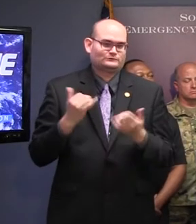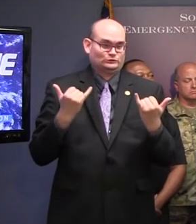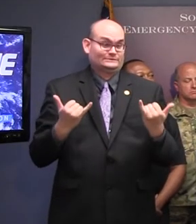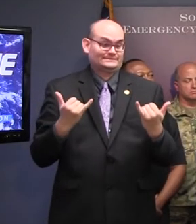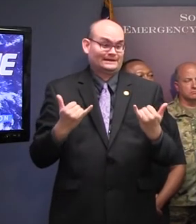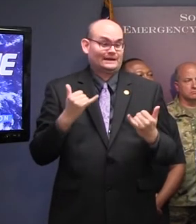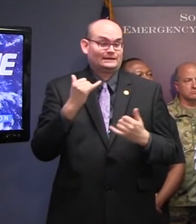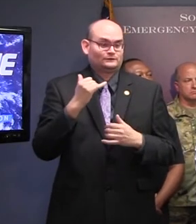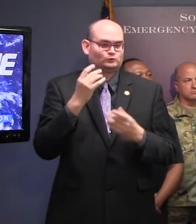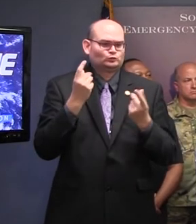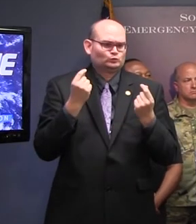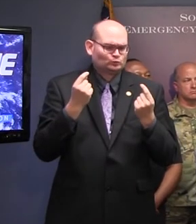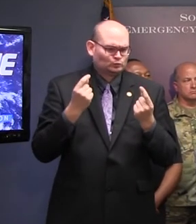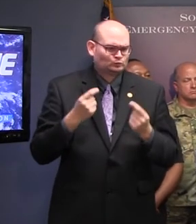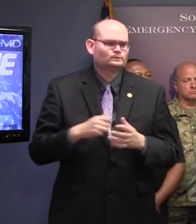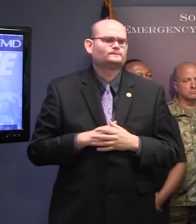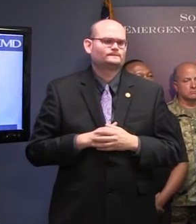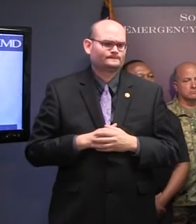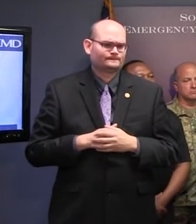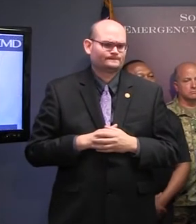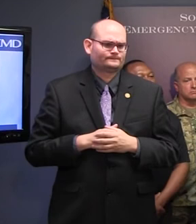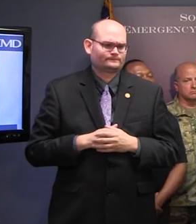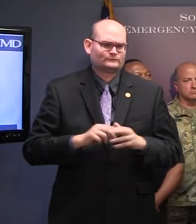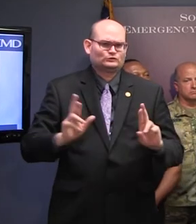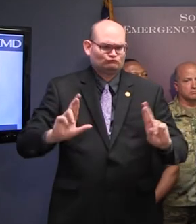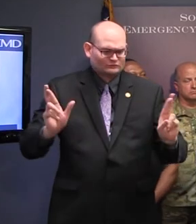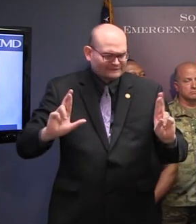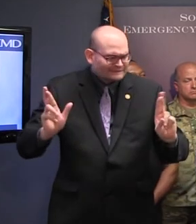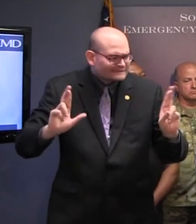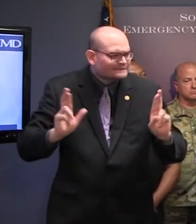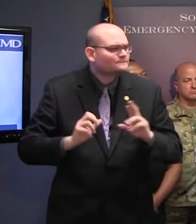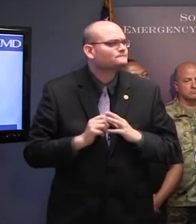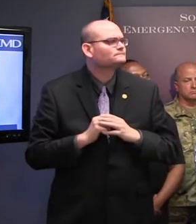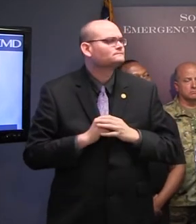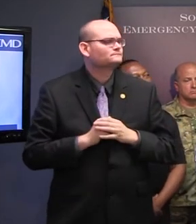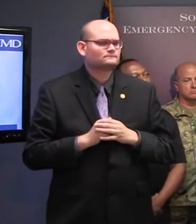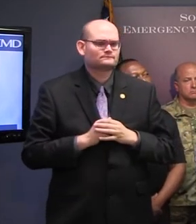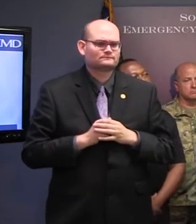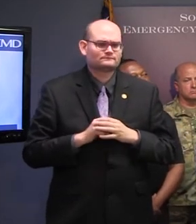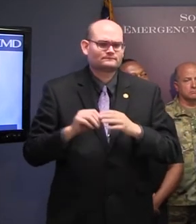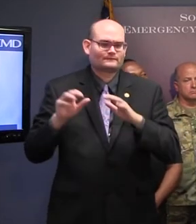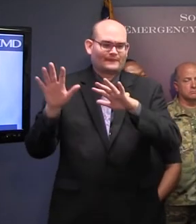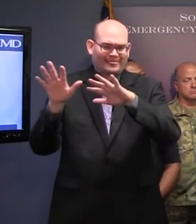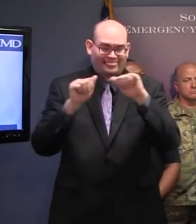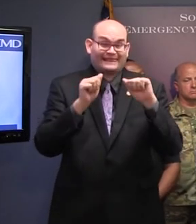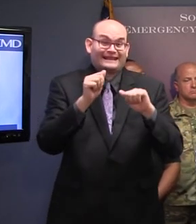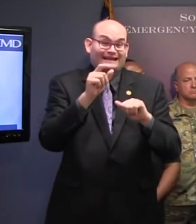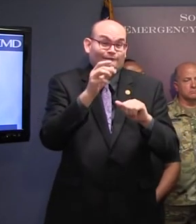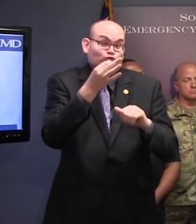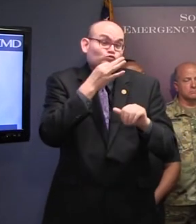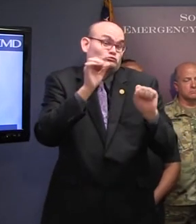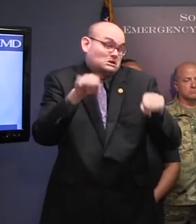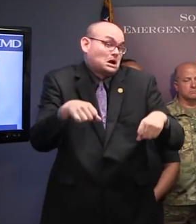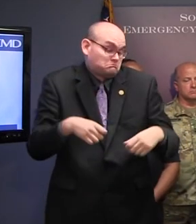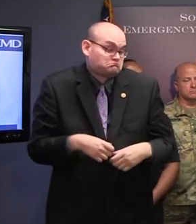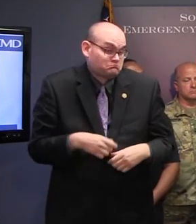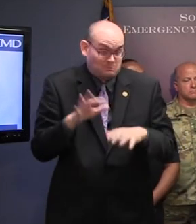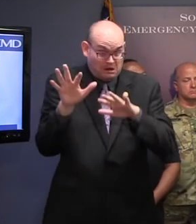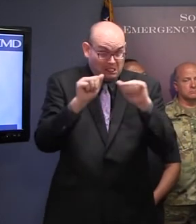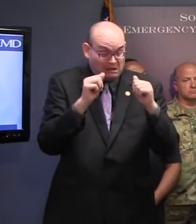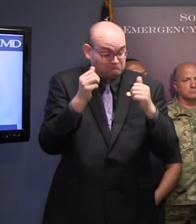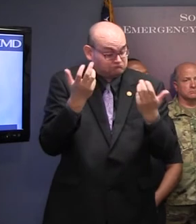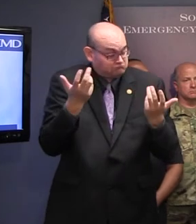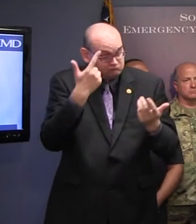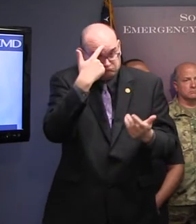about what you're going to do. Get yourself ready to go. And go as soon as you can. If this storm doesn't